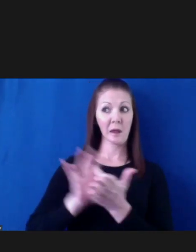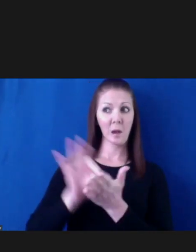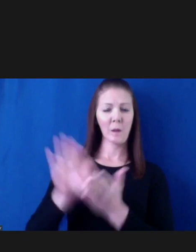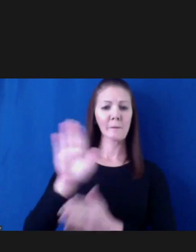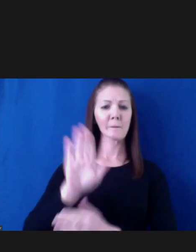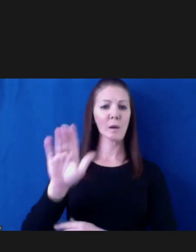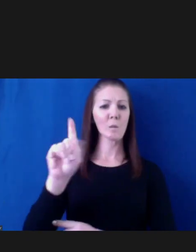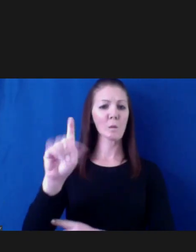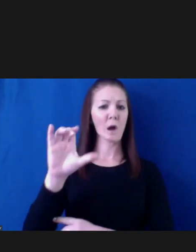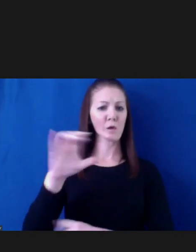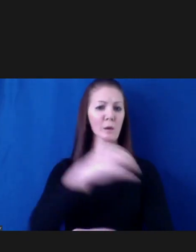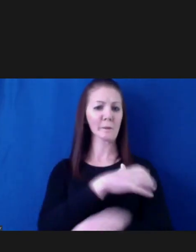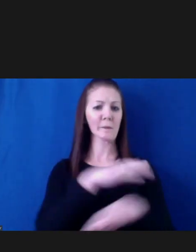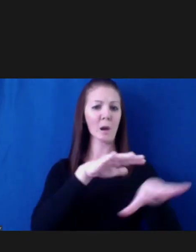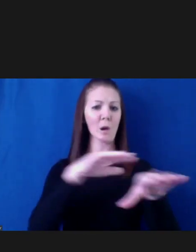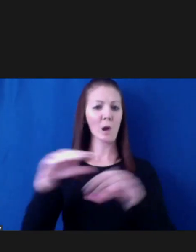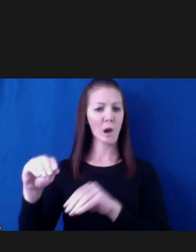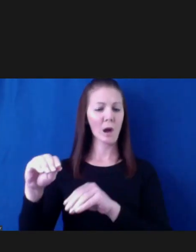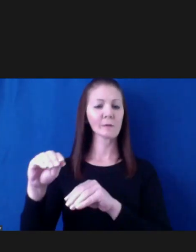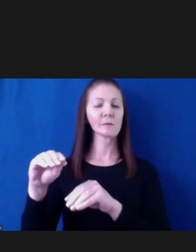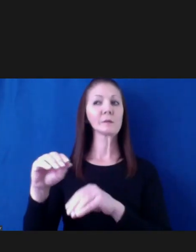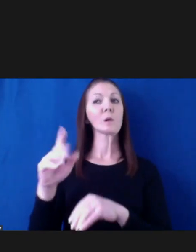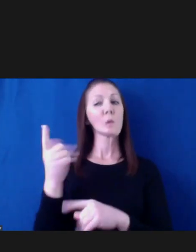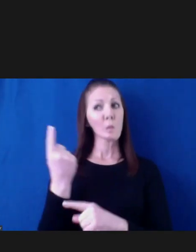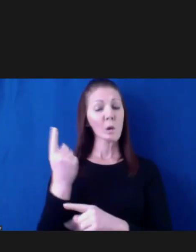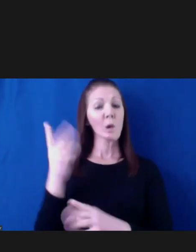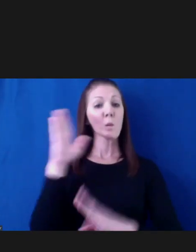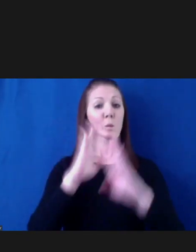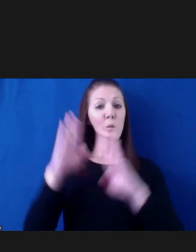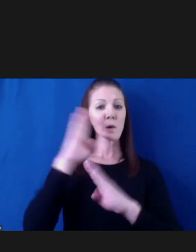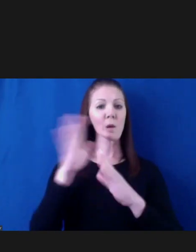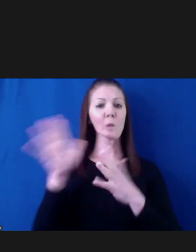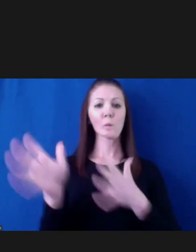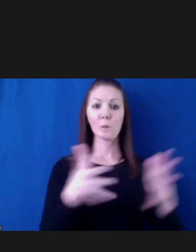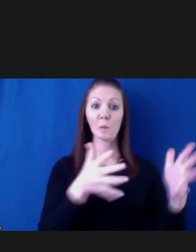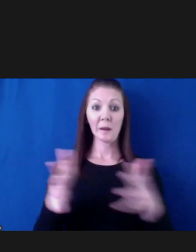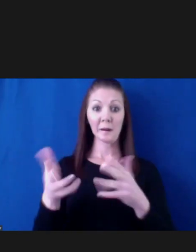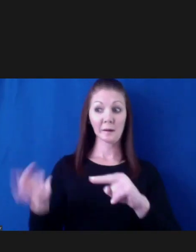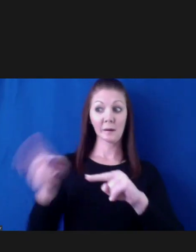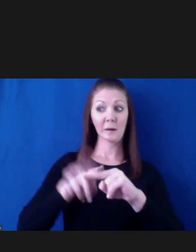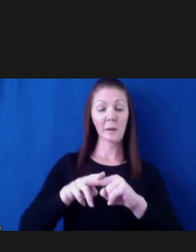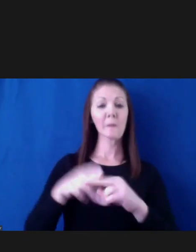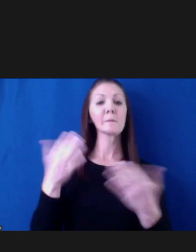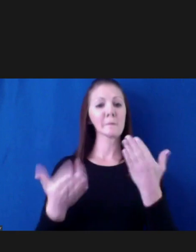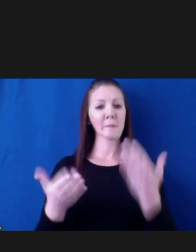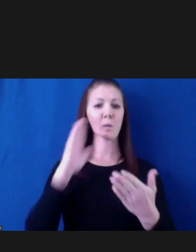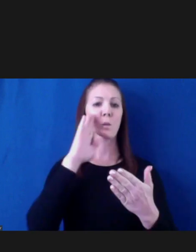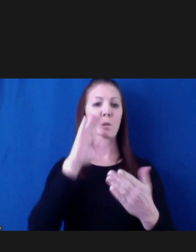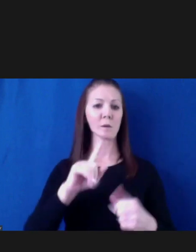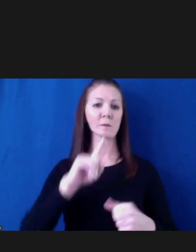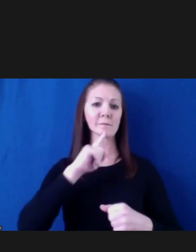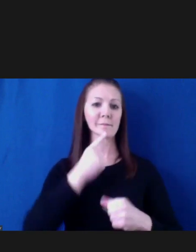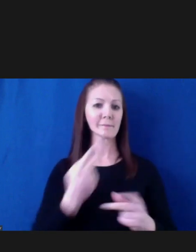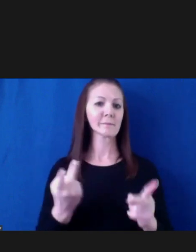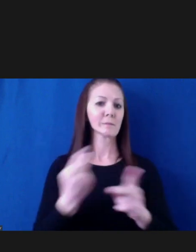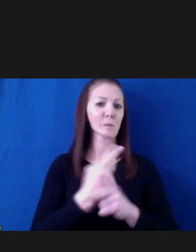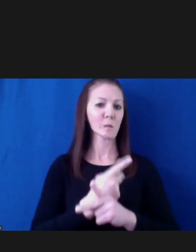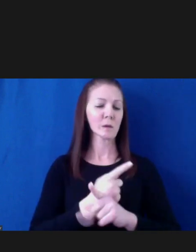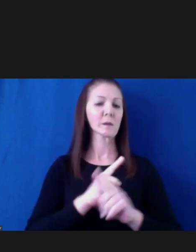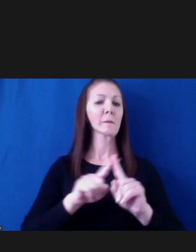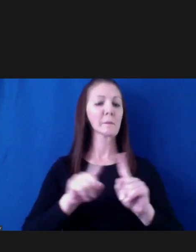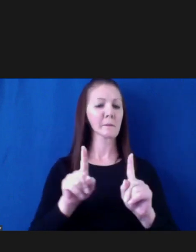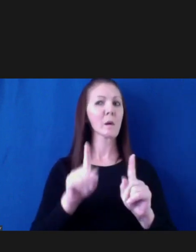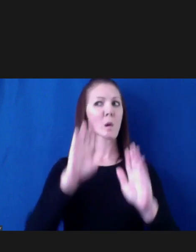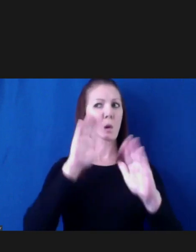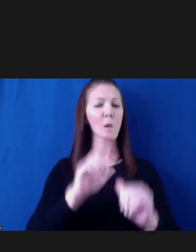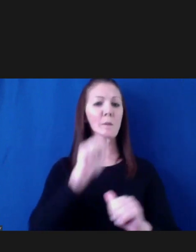picking up. That could be a substantial issue. We've been in close contact with Avon Gruden, Eversource. They